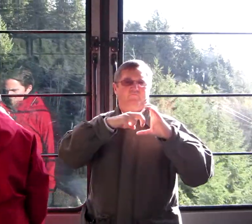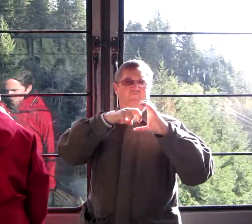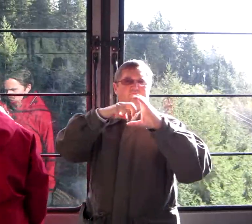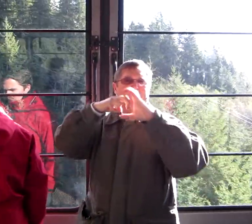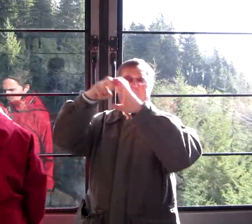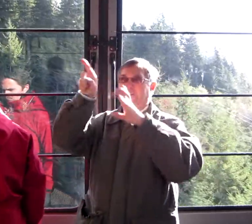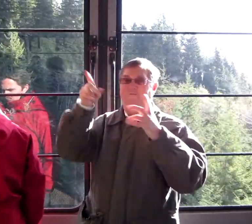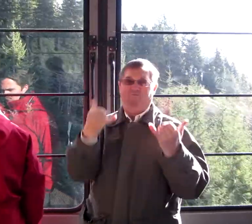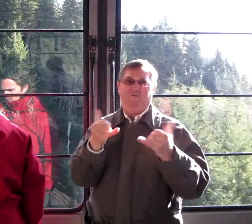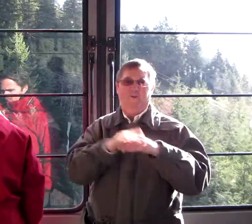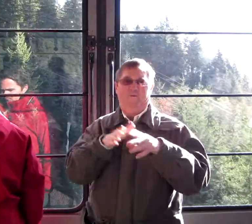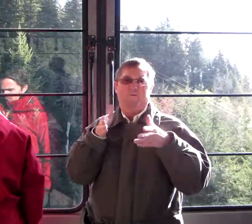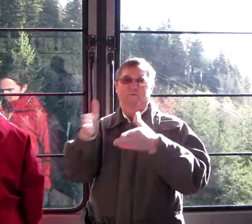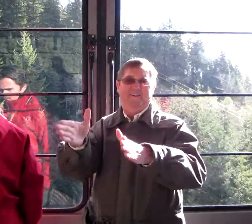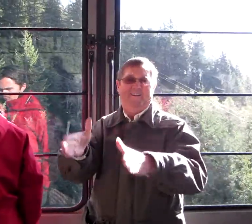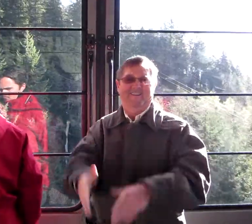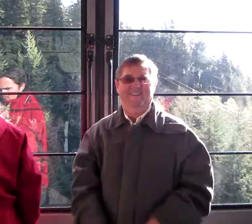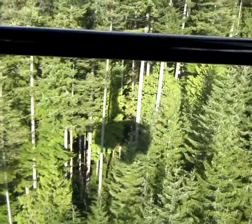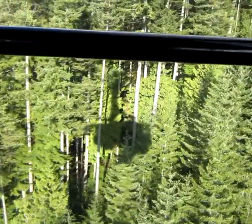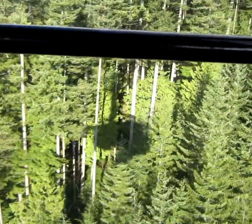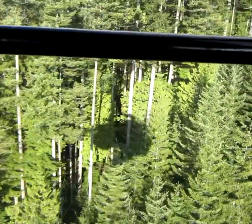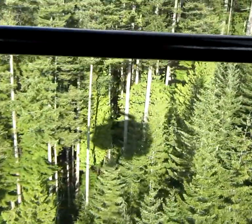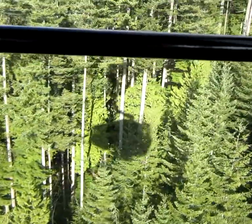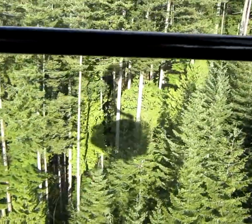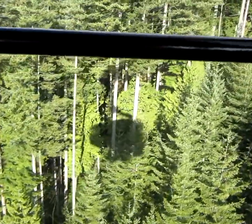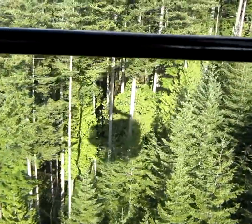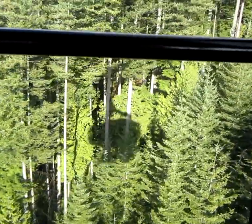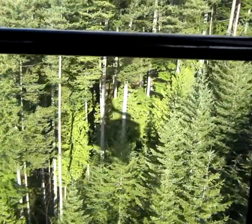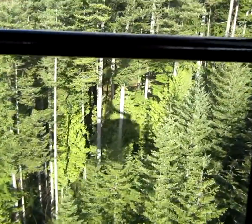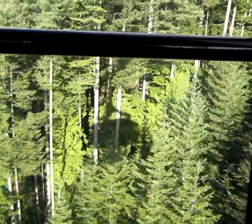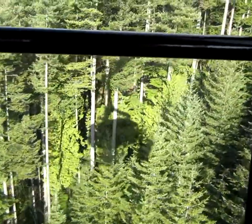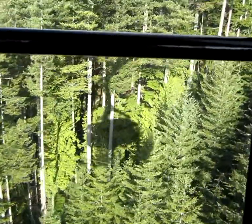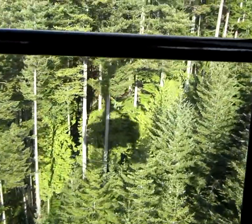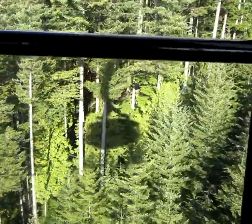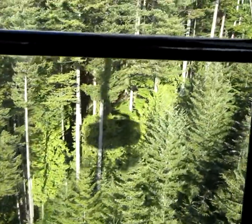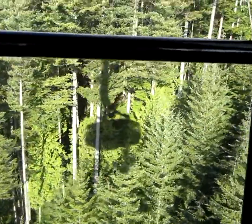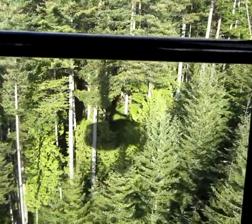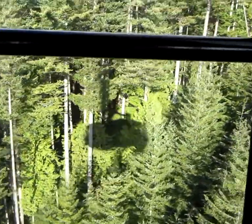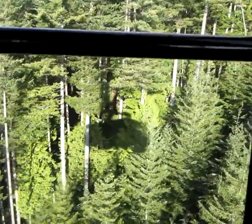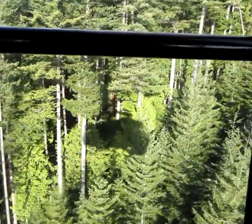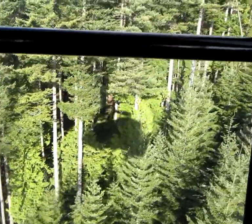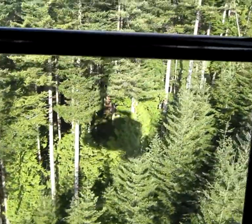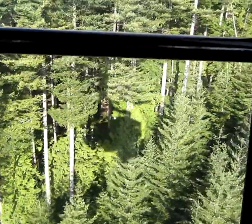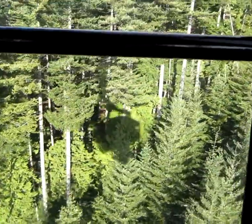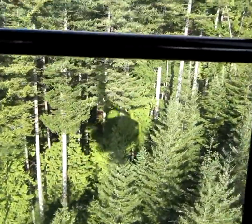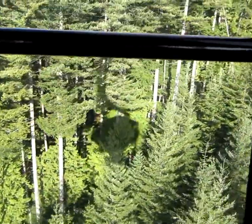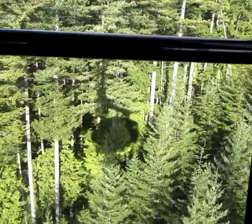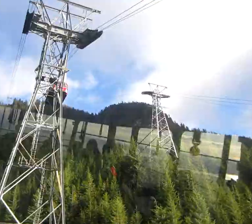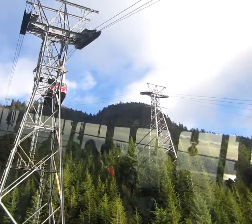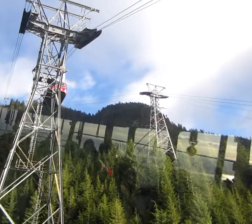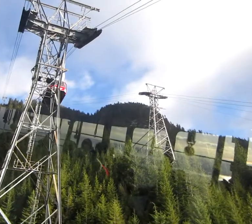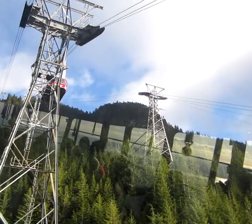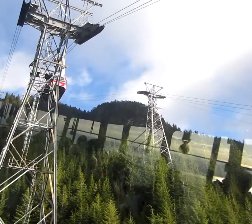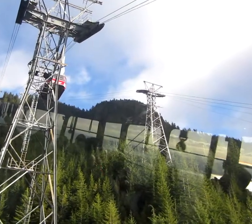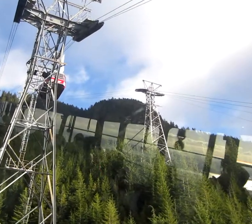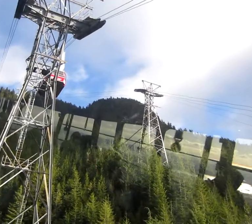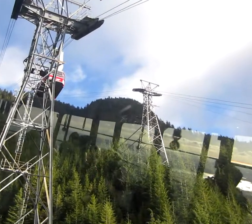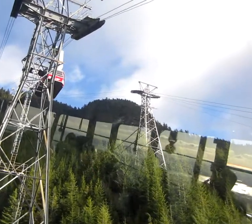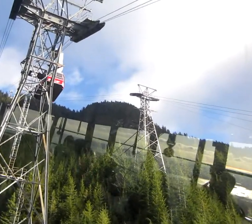down, you should be able to see the grey wall. It's contained by the Cleveland Dam, which is straight down to our front left. At the moment, you'll see the other cable car